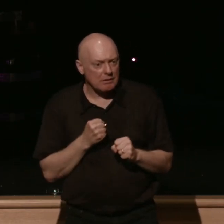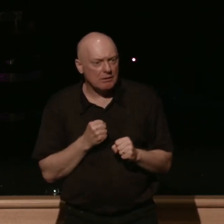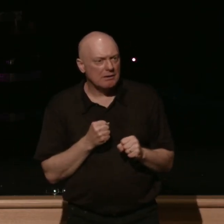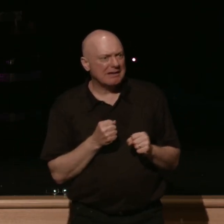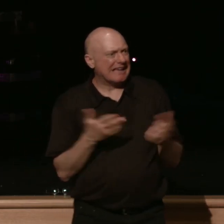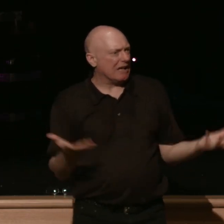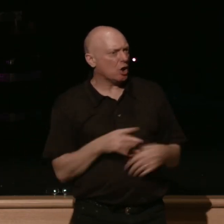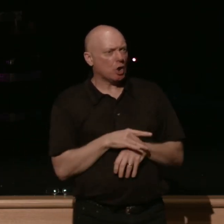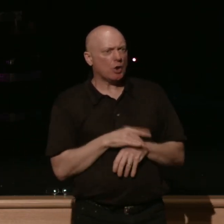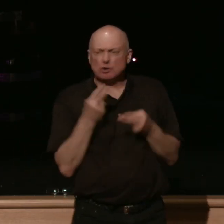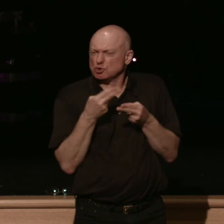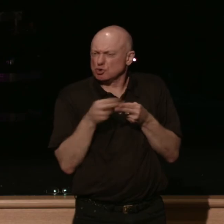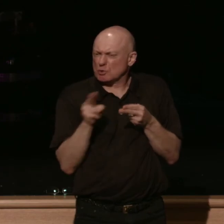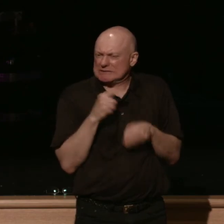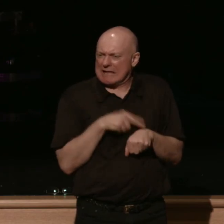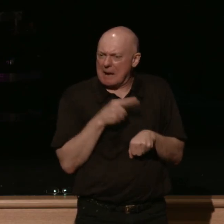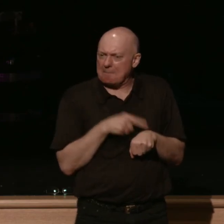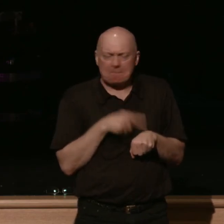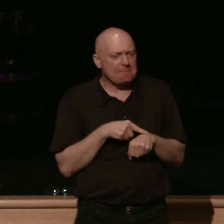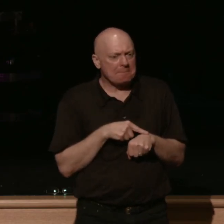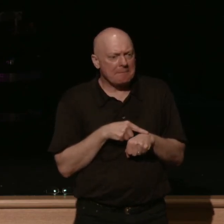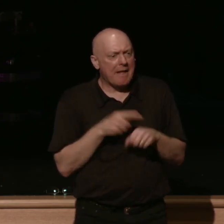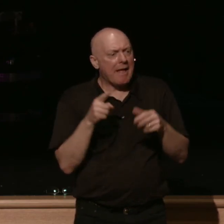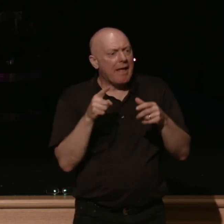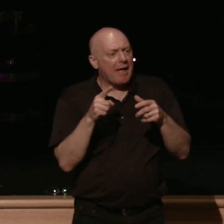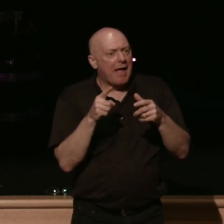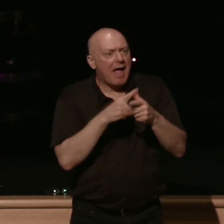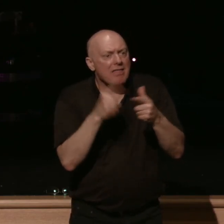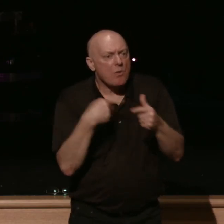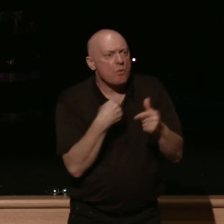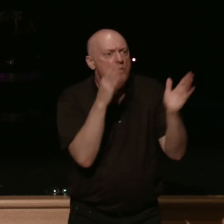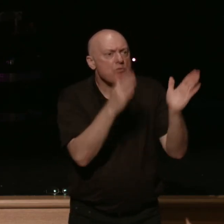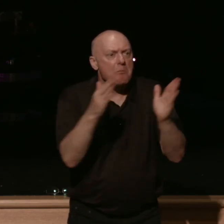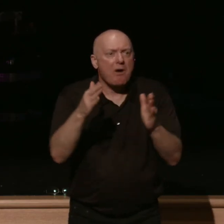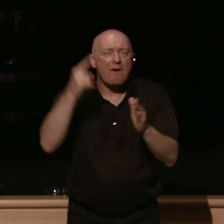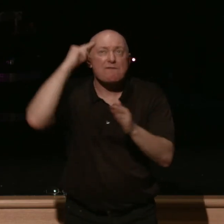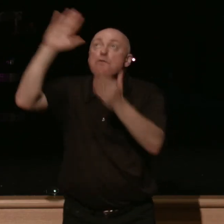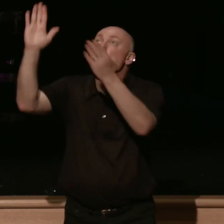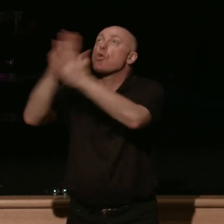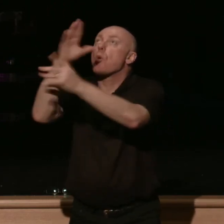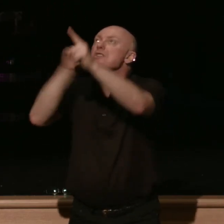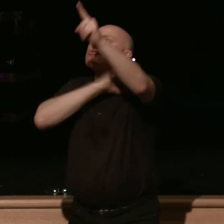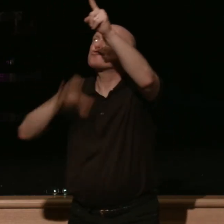affliction prepares for us this eternal glory in Christ that awaits us